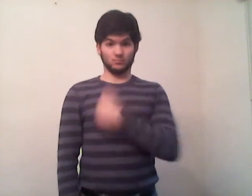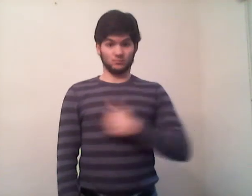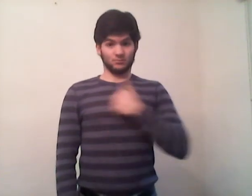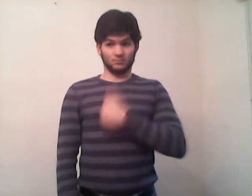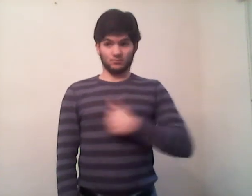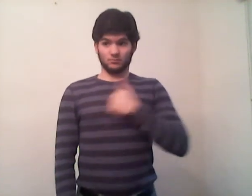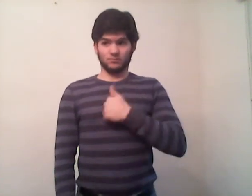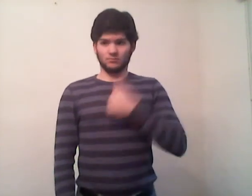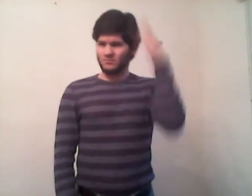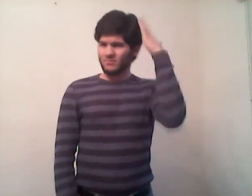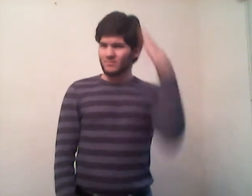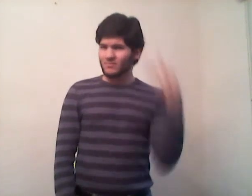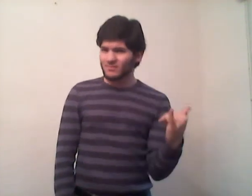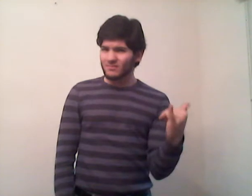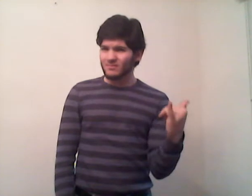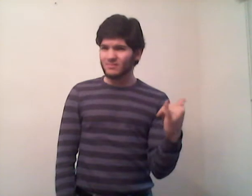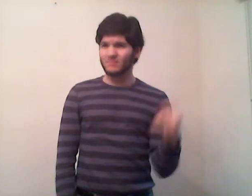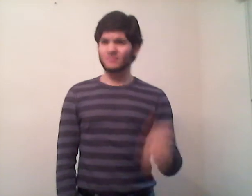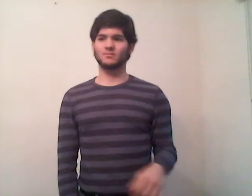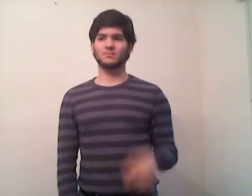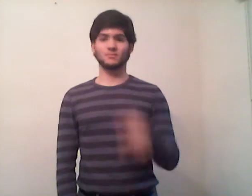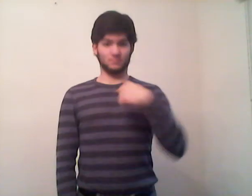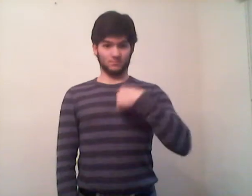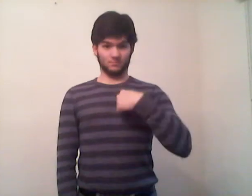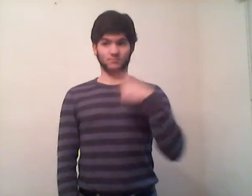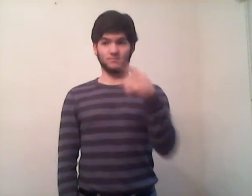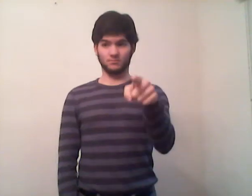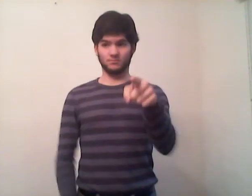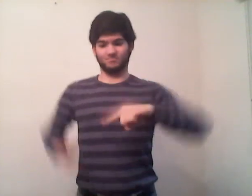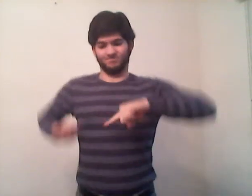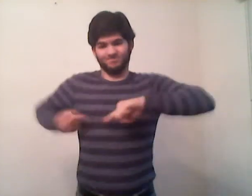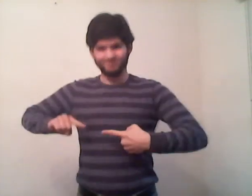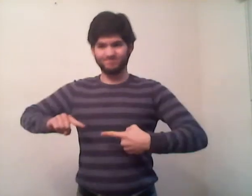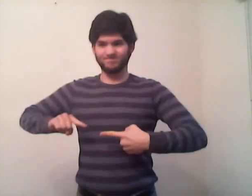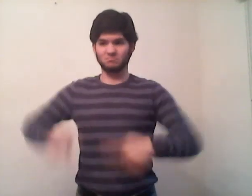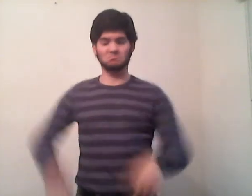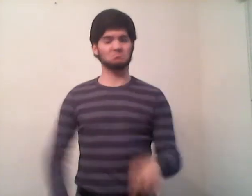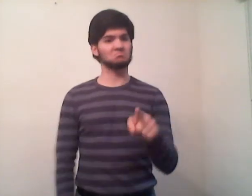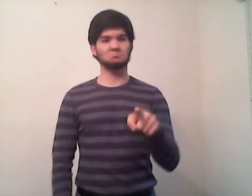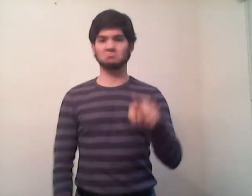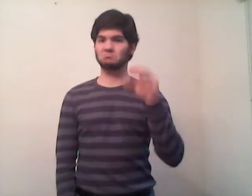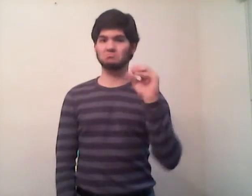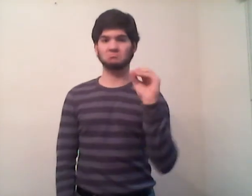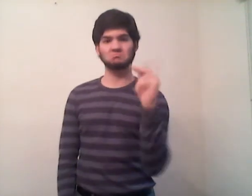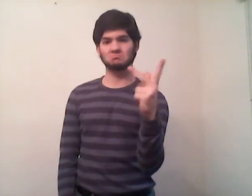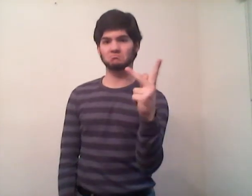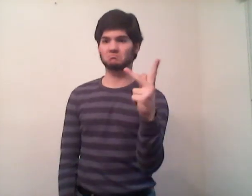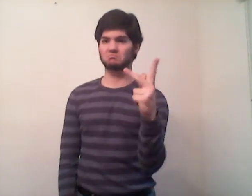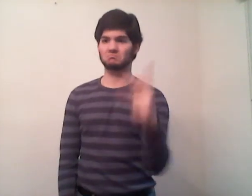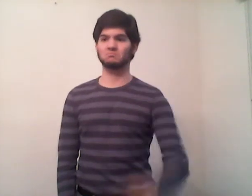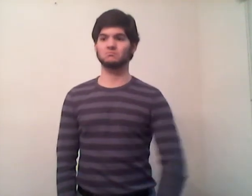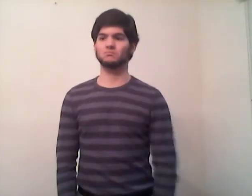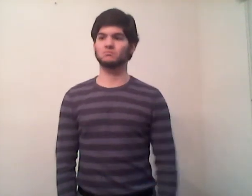sorry for breaking your heart But it don't matter if leaving